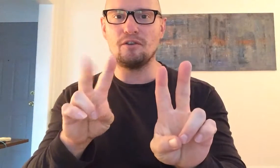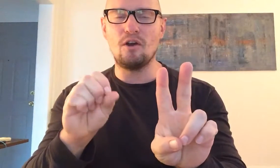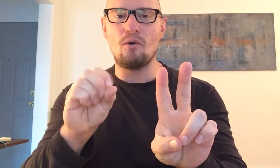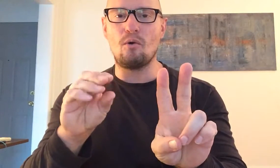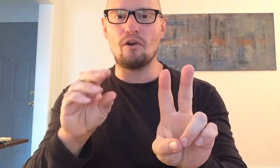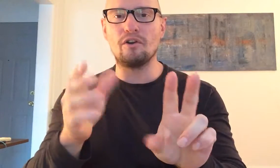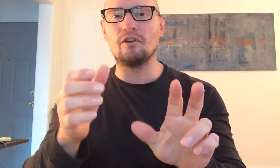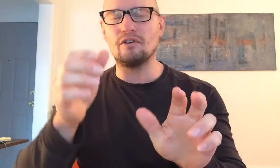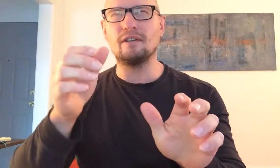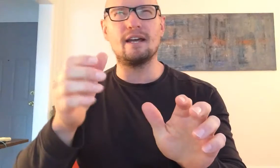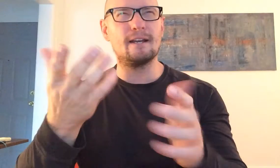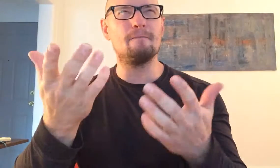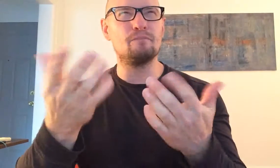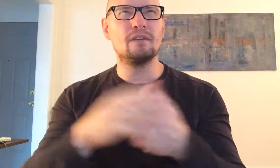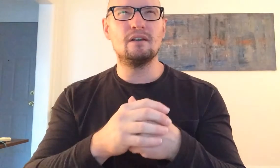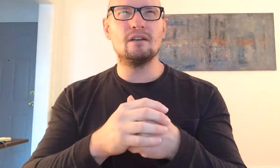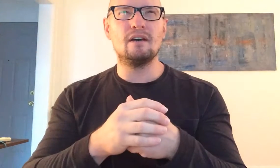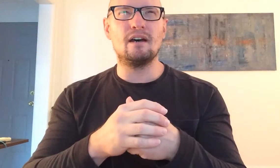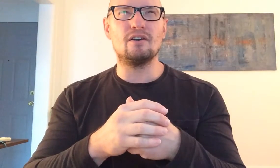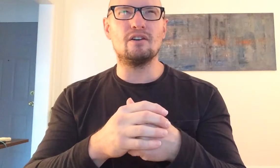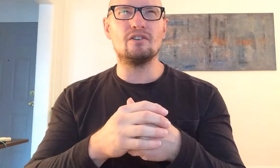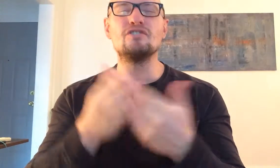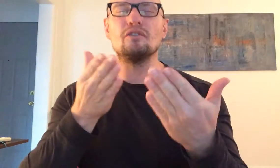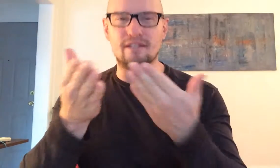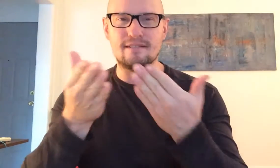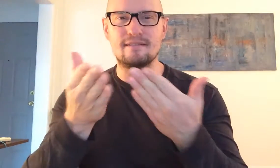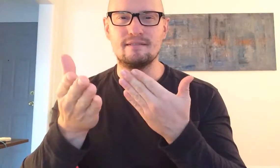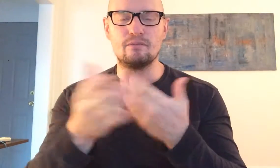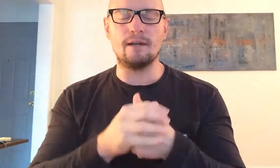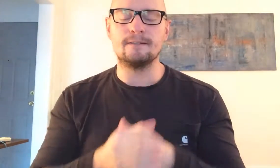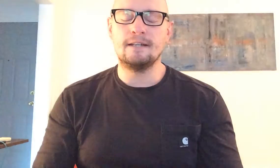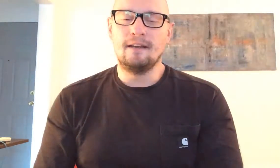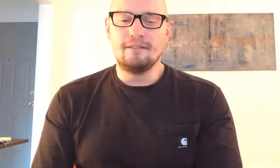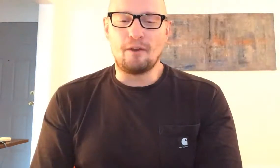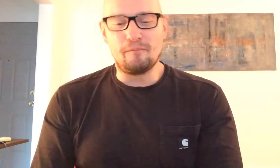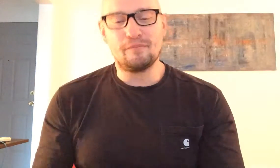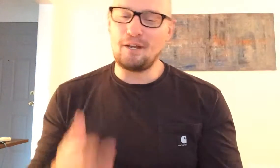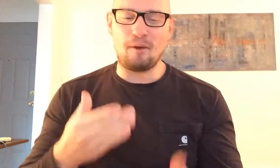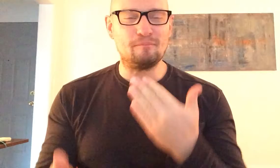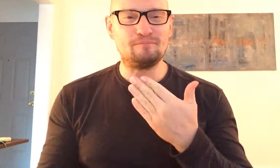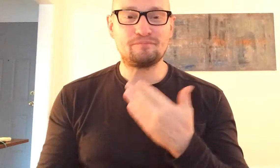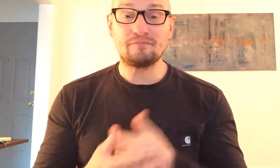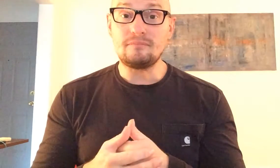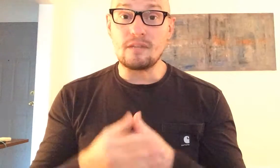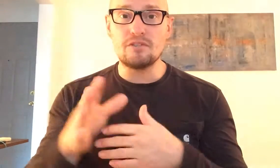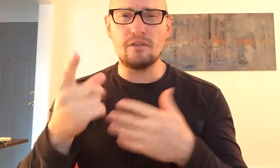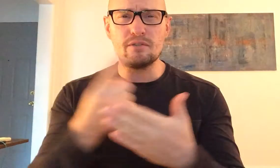or her like her service right so anyway so this